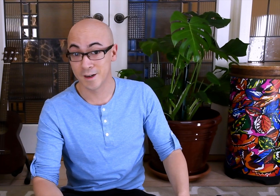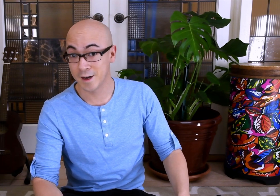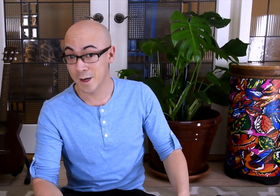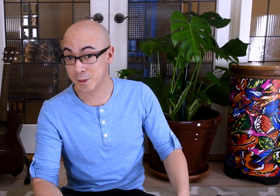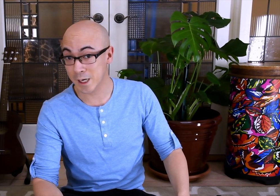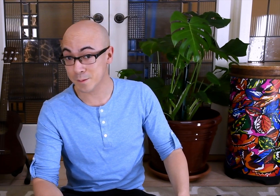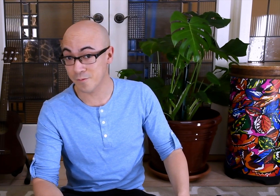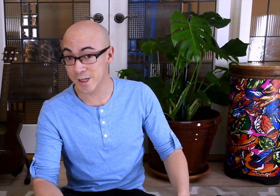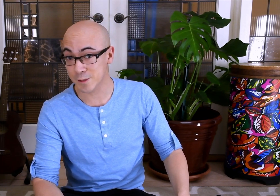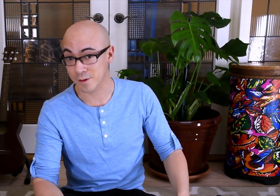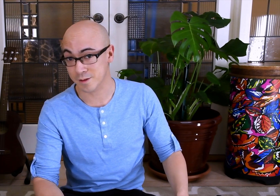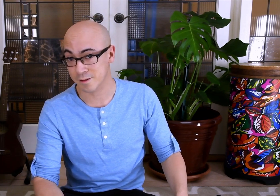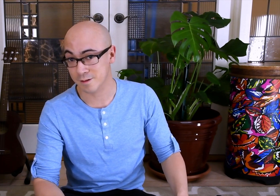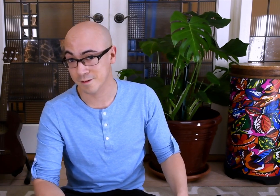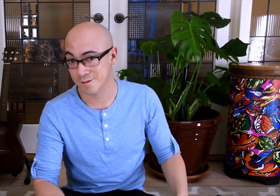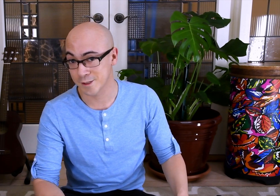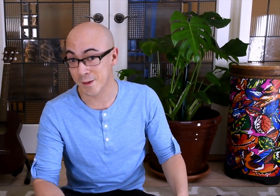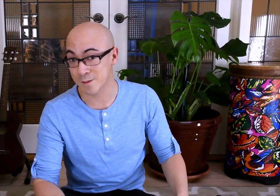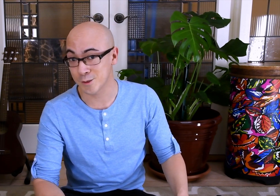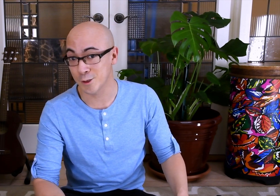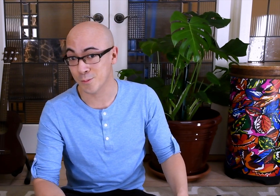I'm cutting up some vegetables to make some soup.